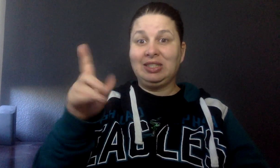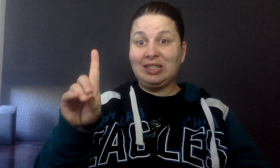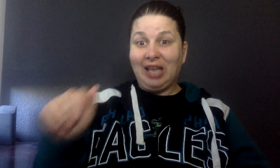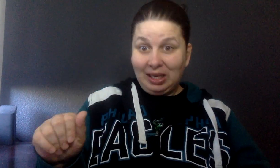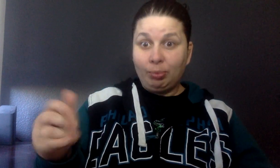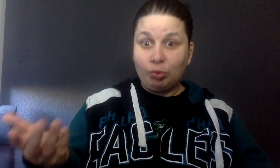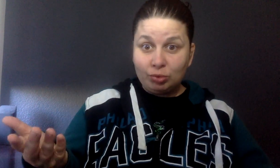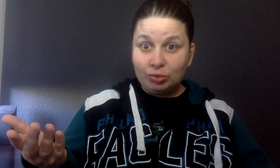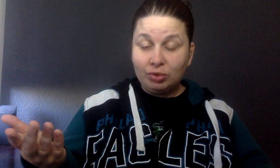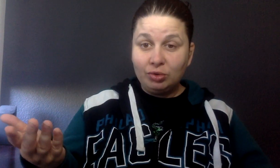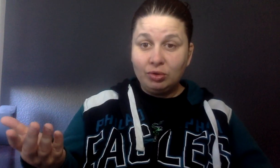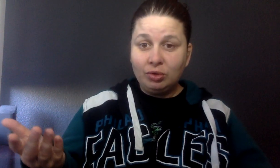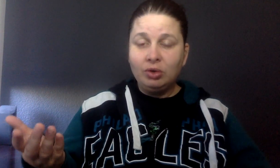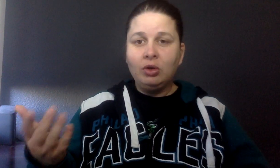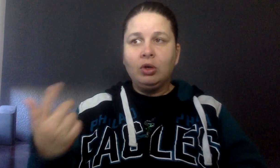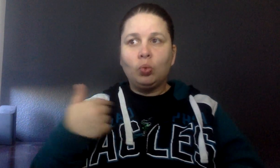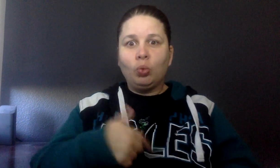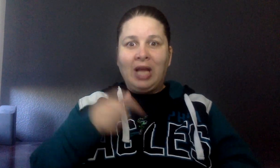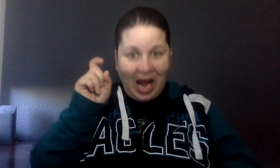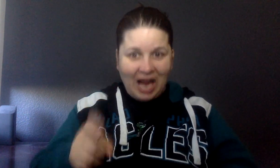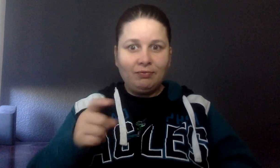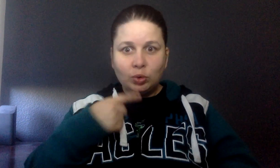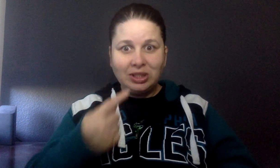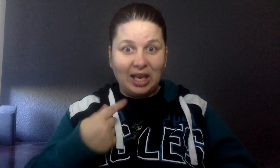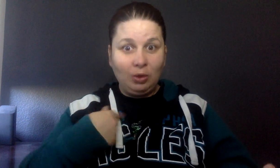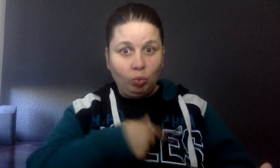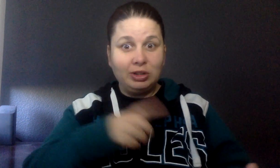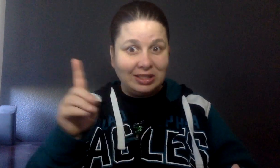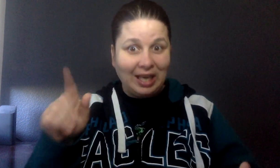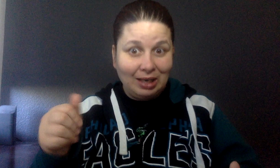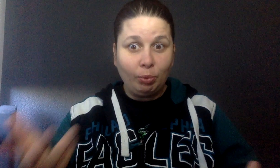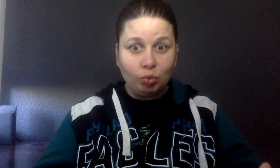disabled, we have to say we are disabled.